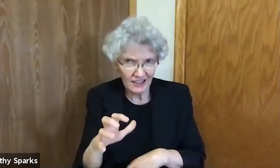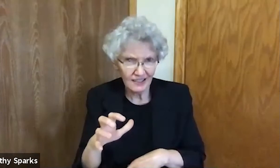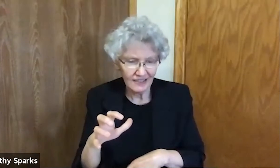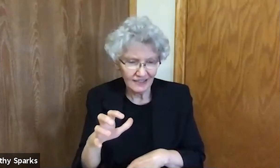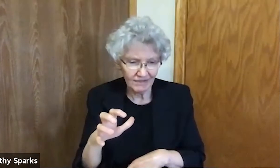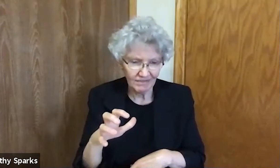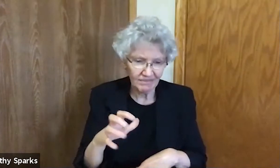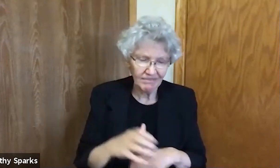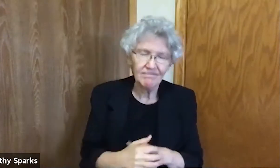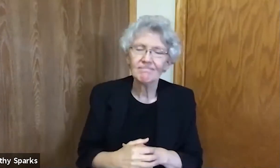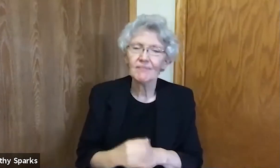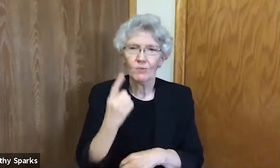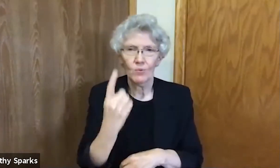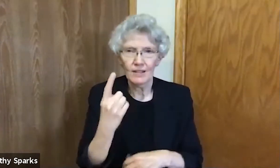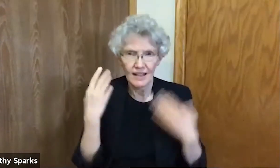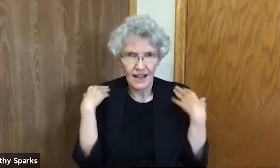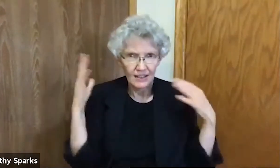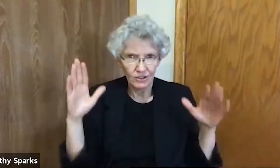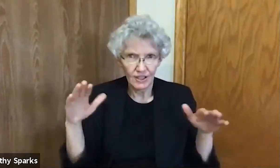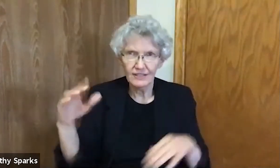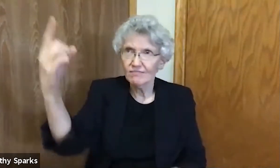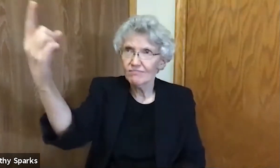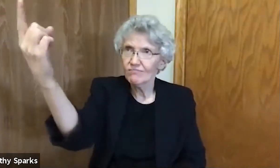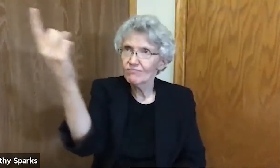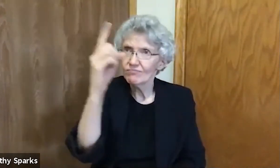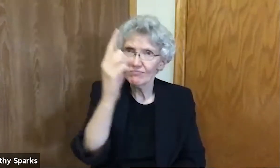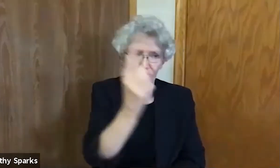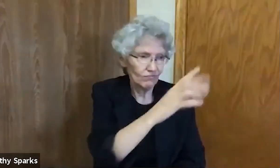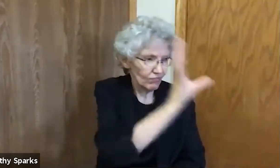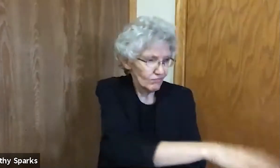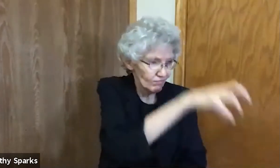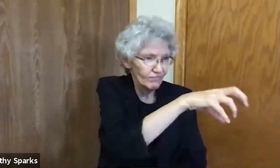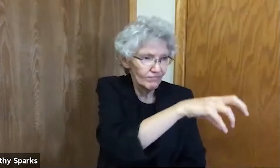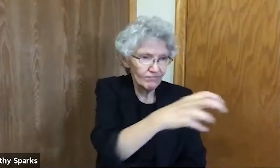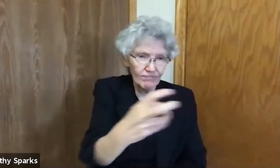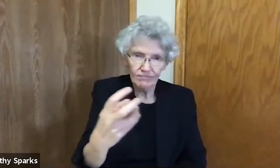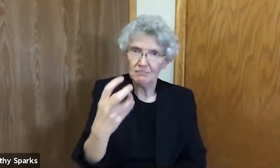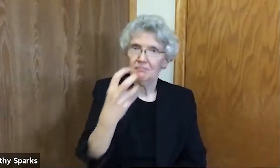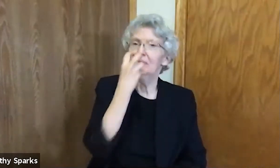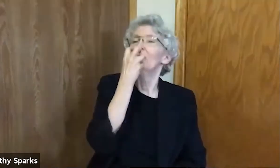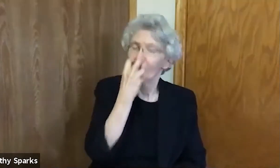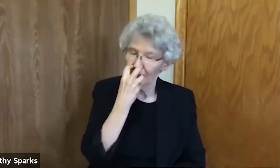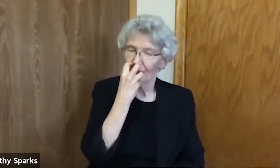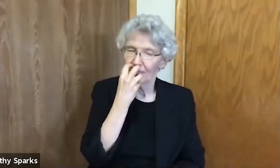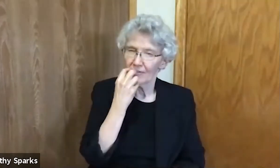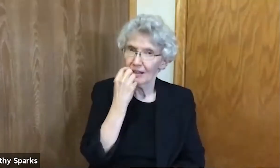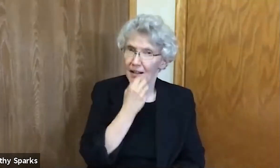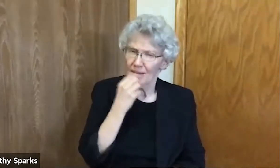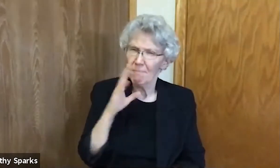One of the flaming creatures flew over to me with a burning coal that it had taken from the